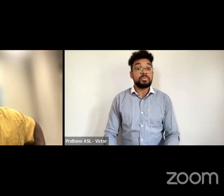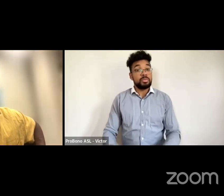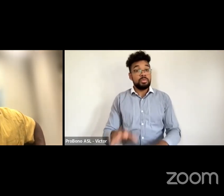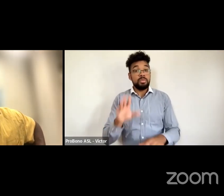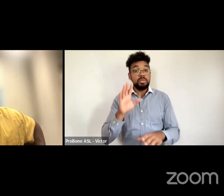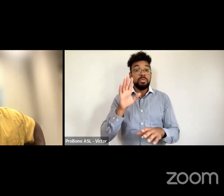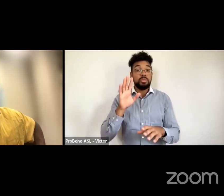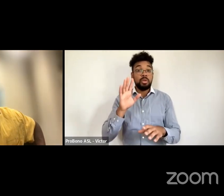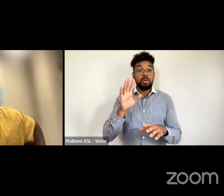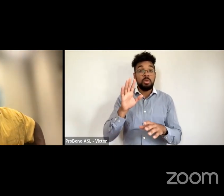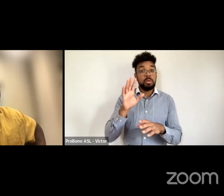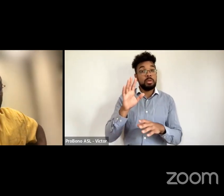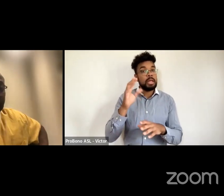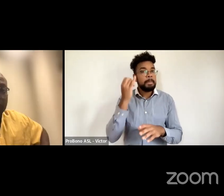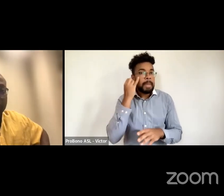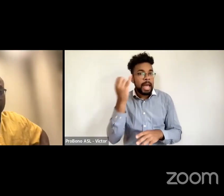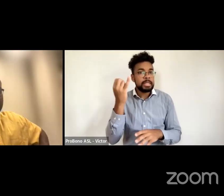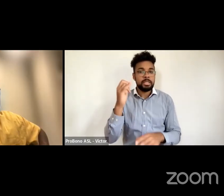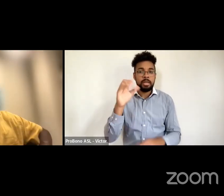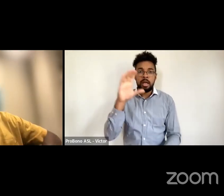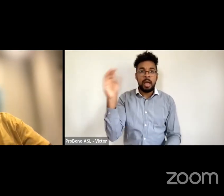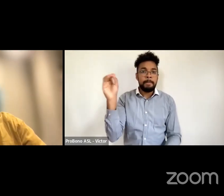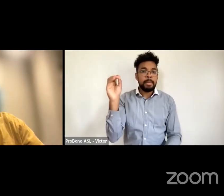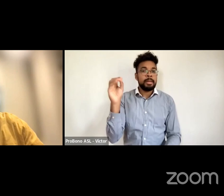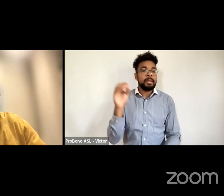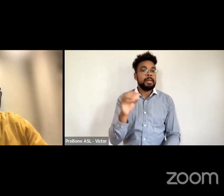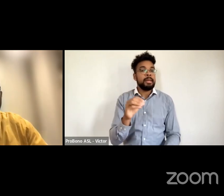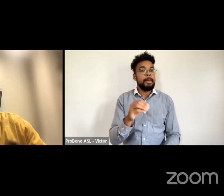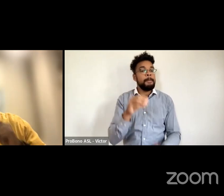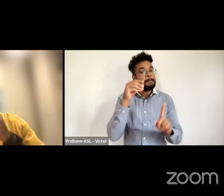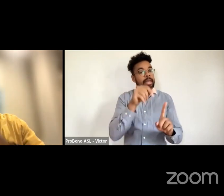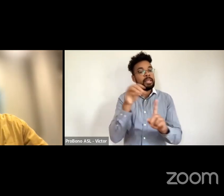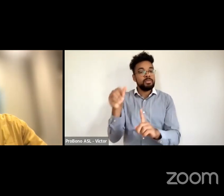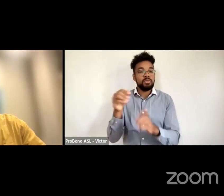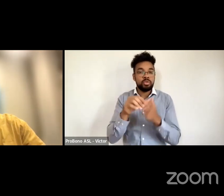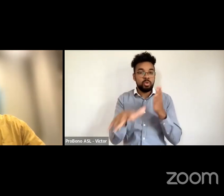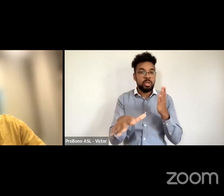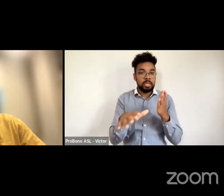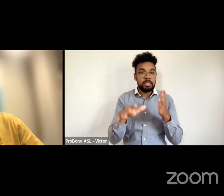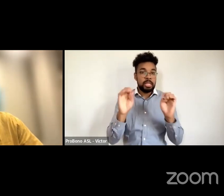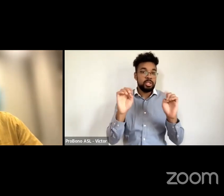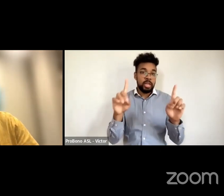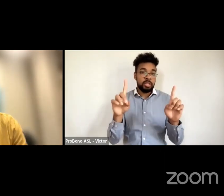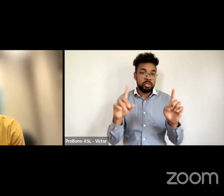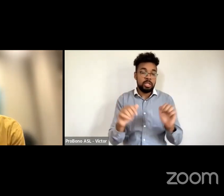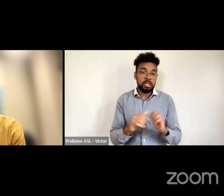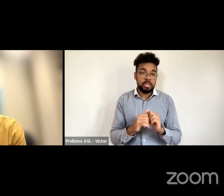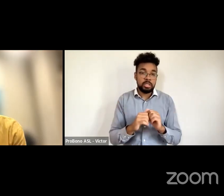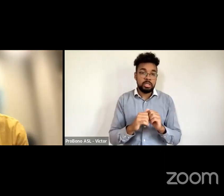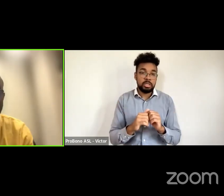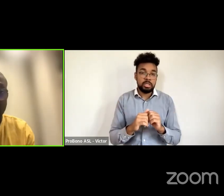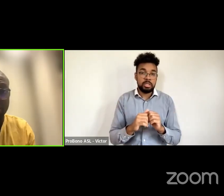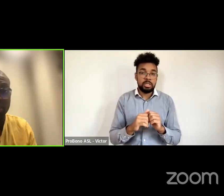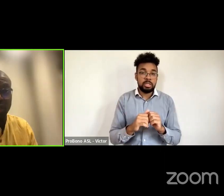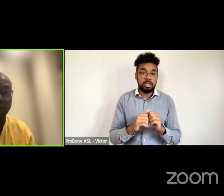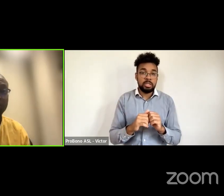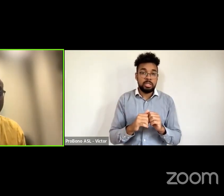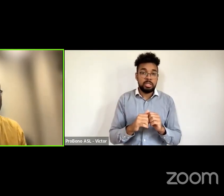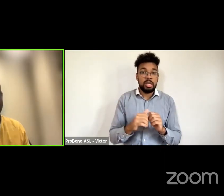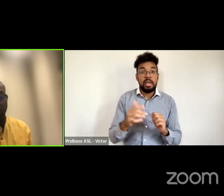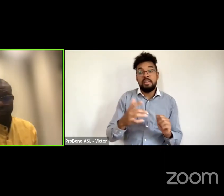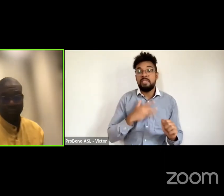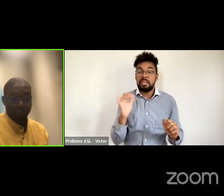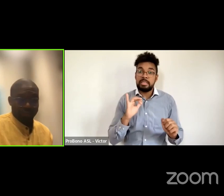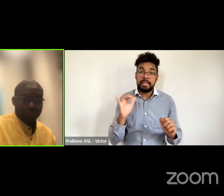students to further their education abroad as some sort of corporate responsibility